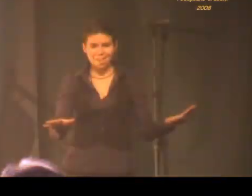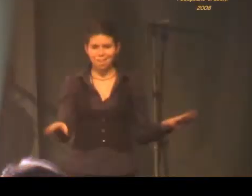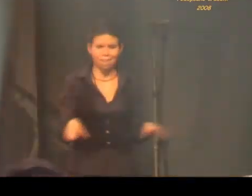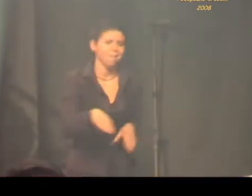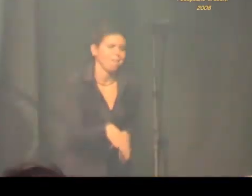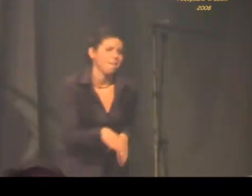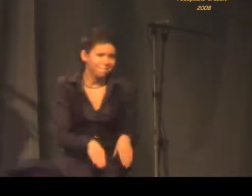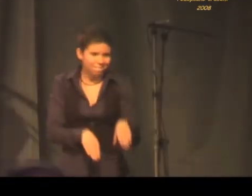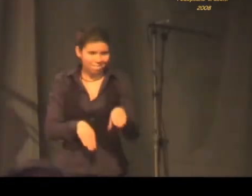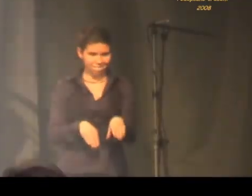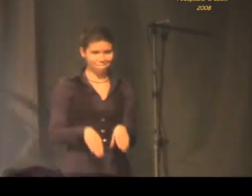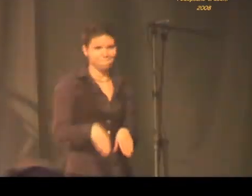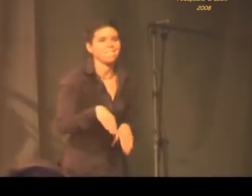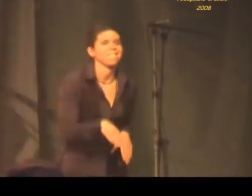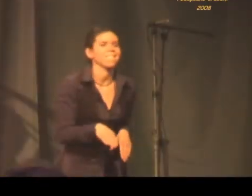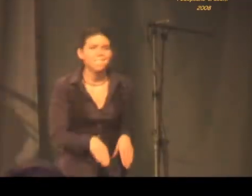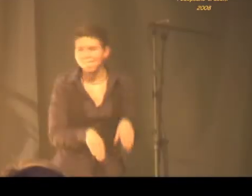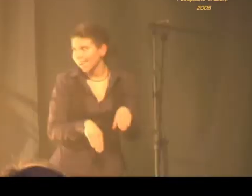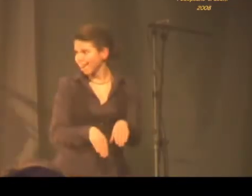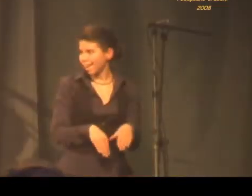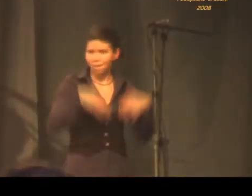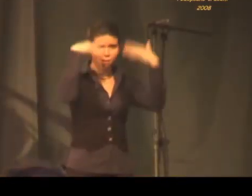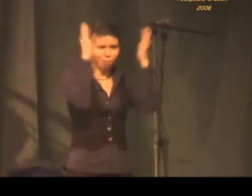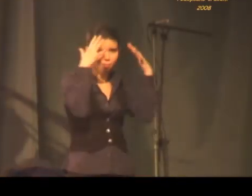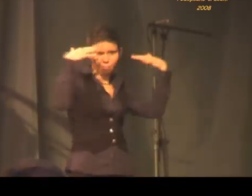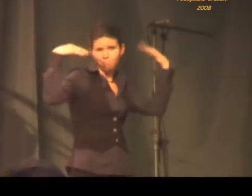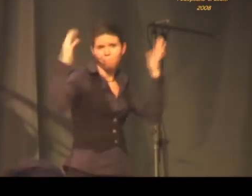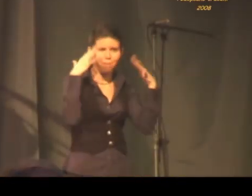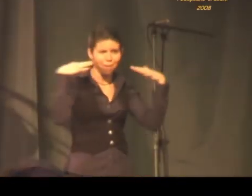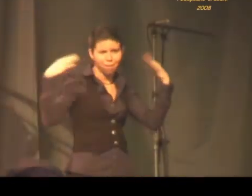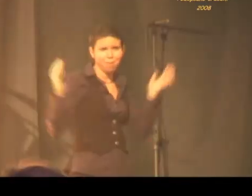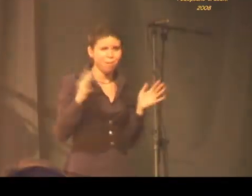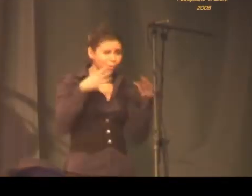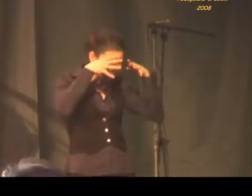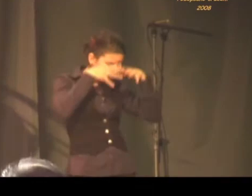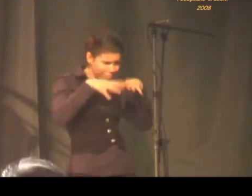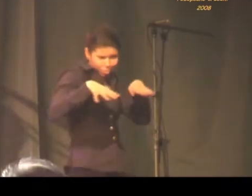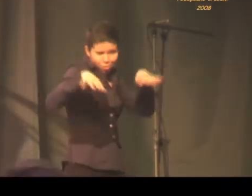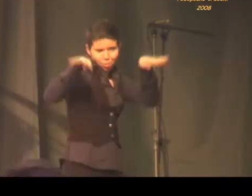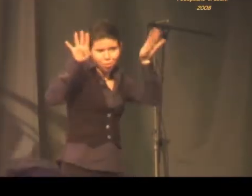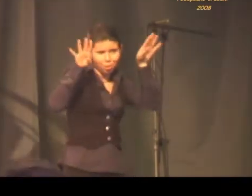Black Magic Caller,